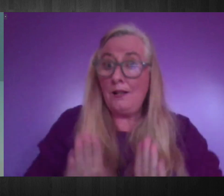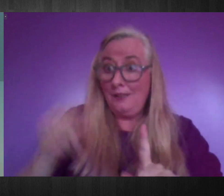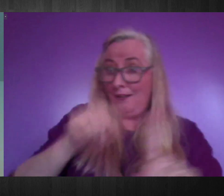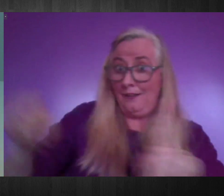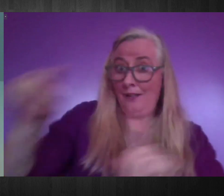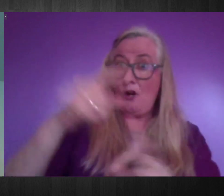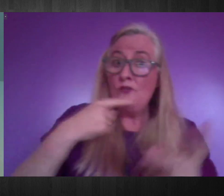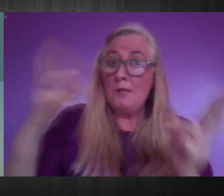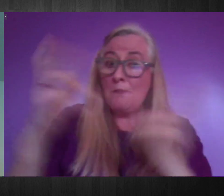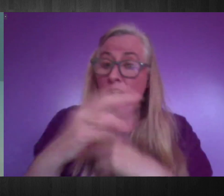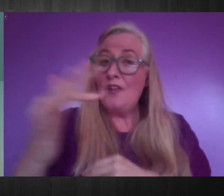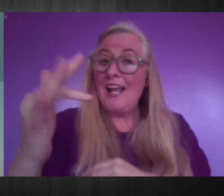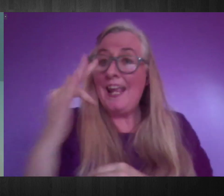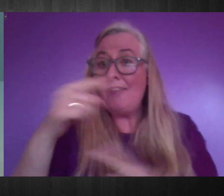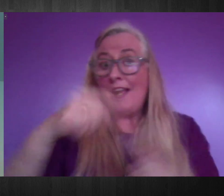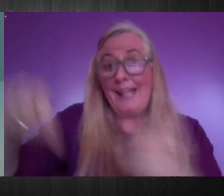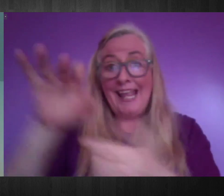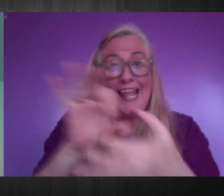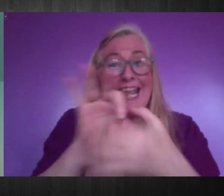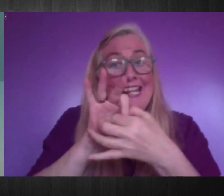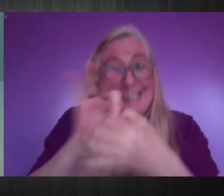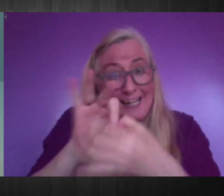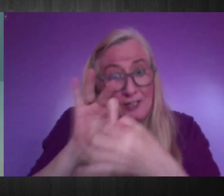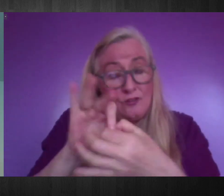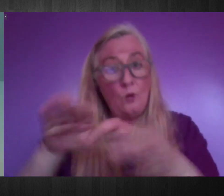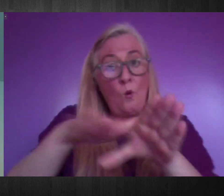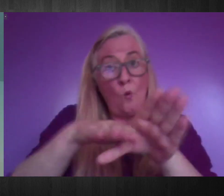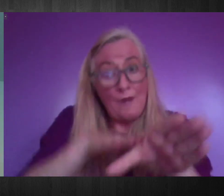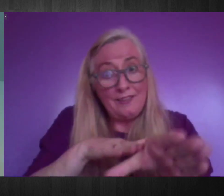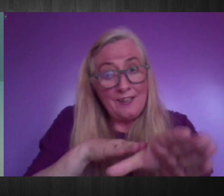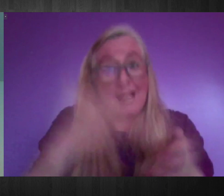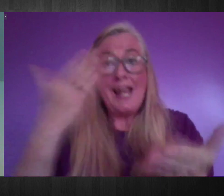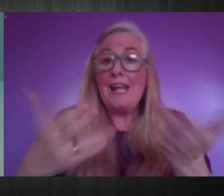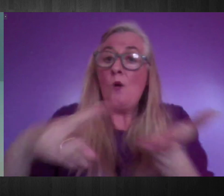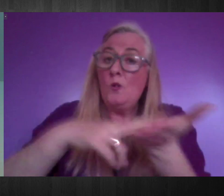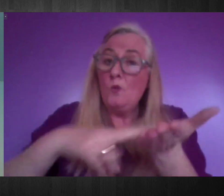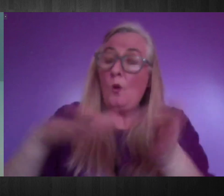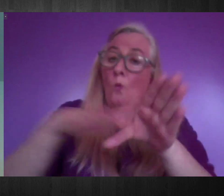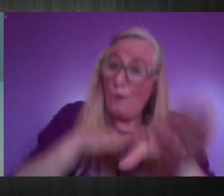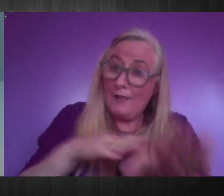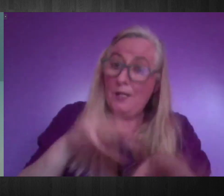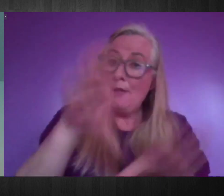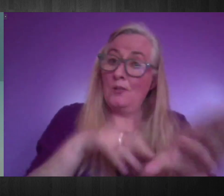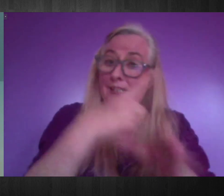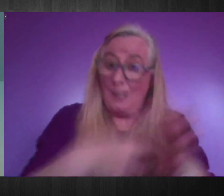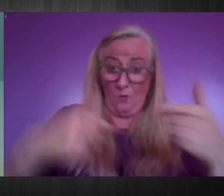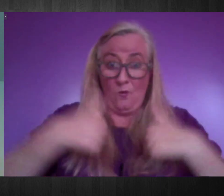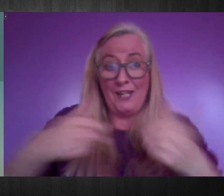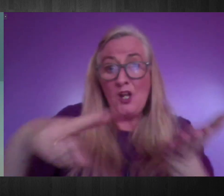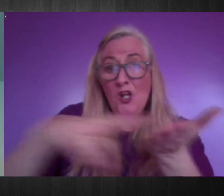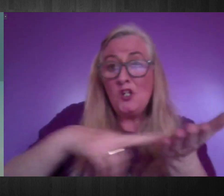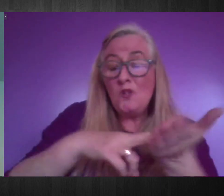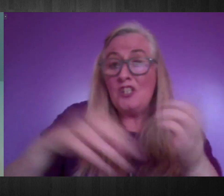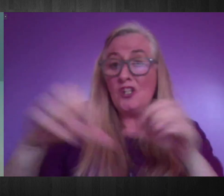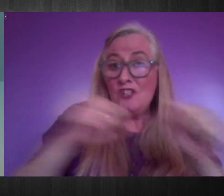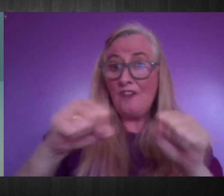If public bodies engage with this duty in terms of how it applies to people with disabilities, as users of the services, and as members of